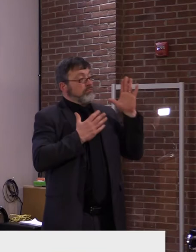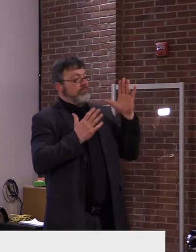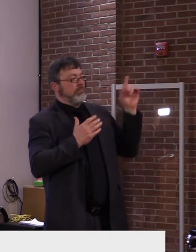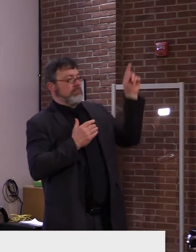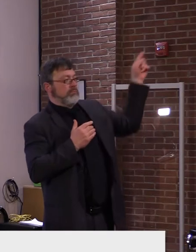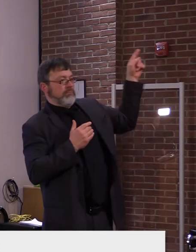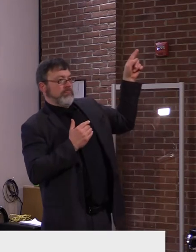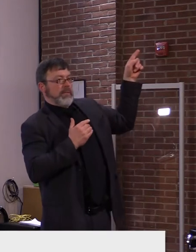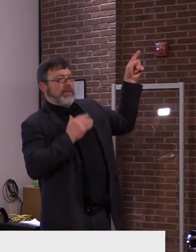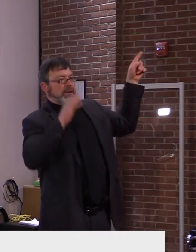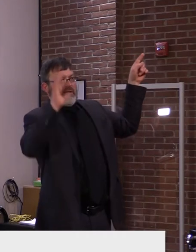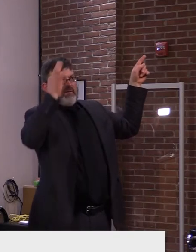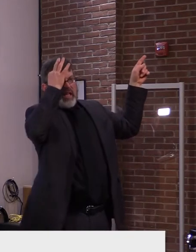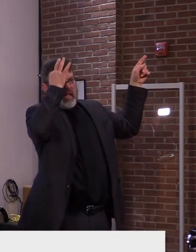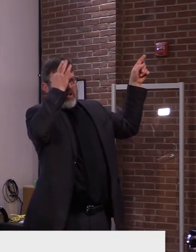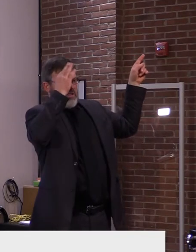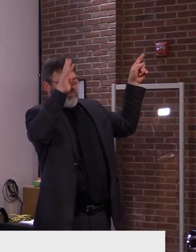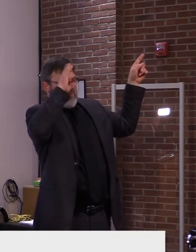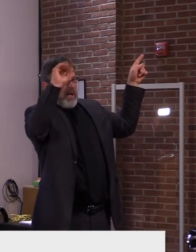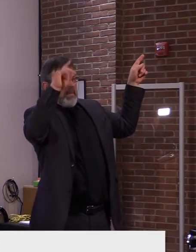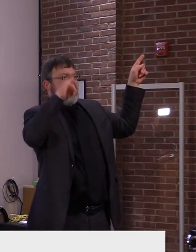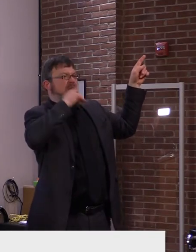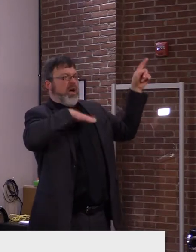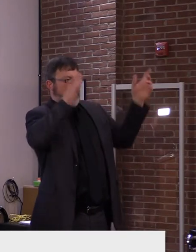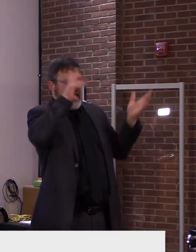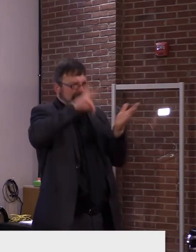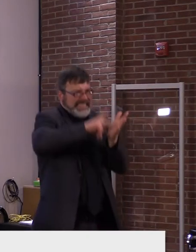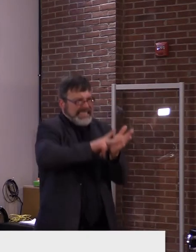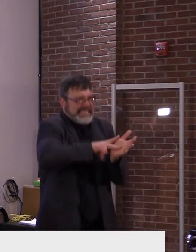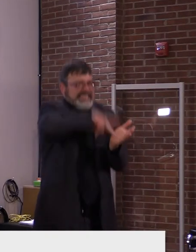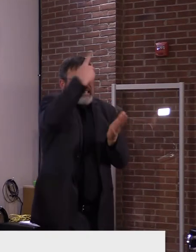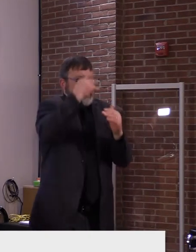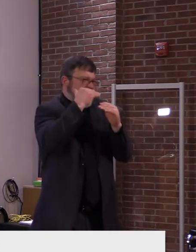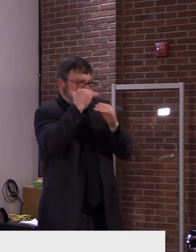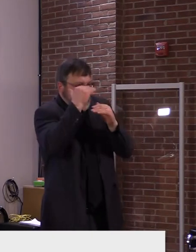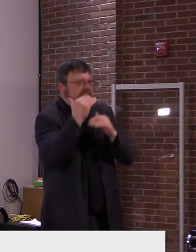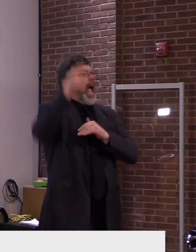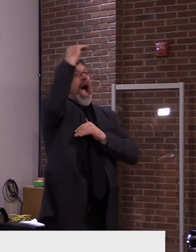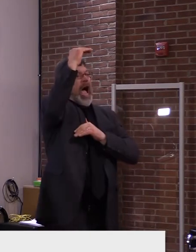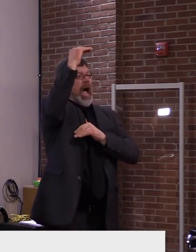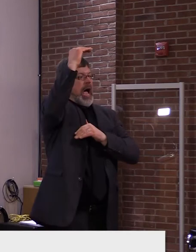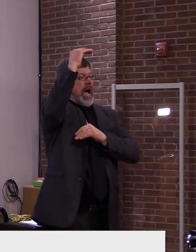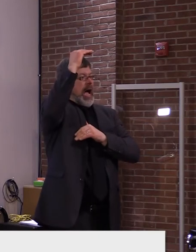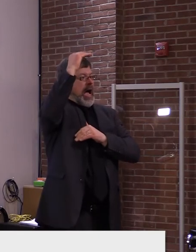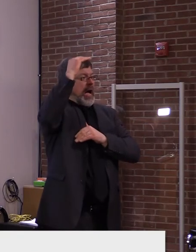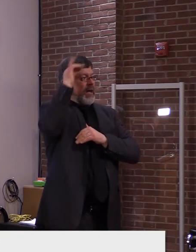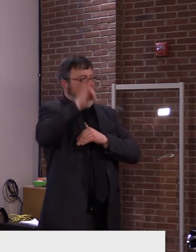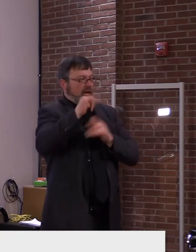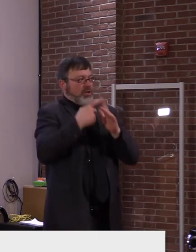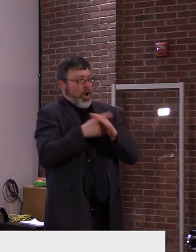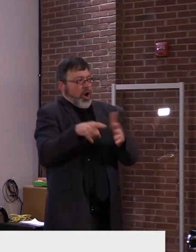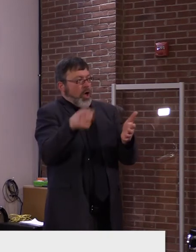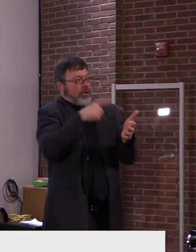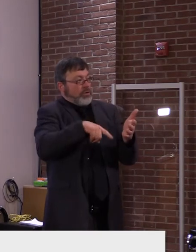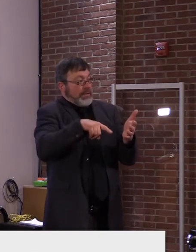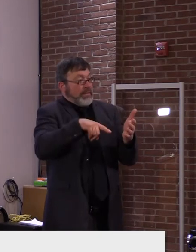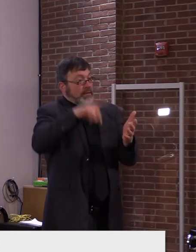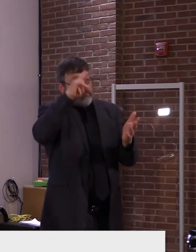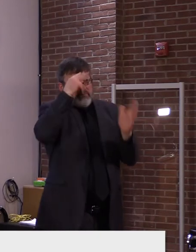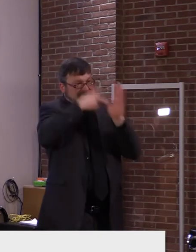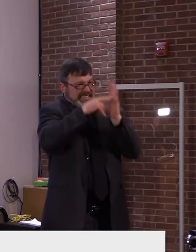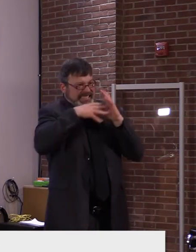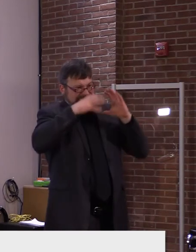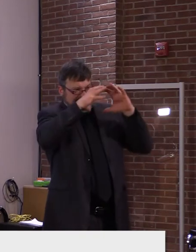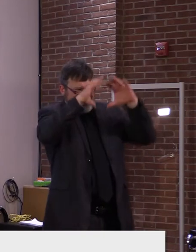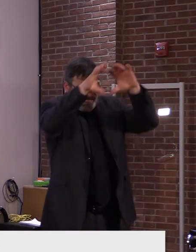pharmacies and long-term care facilities. And I'm very concerned, uh, about, um, the federal government getting